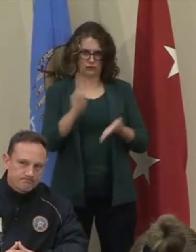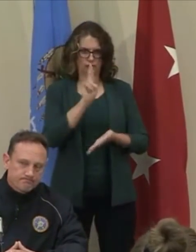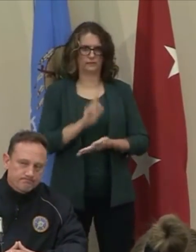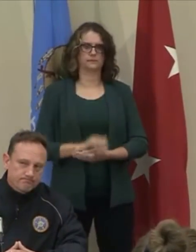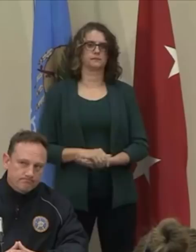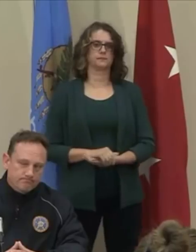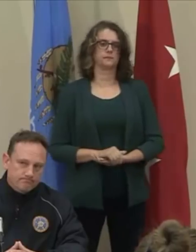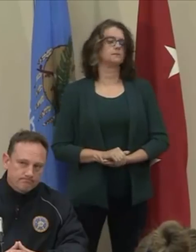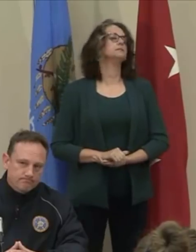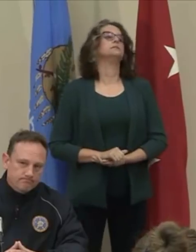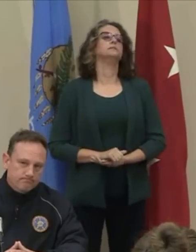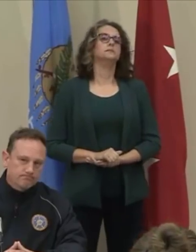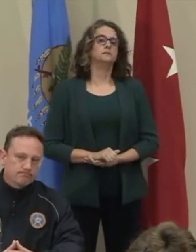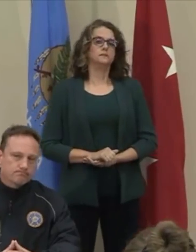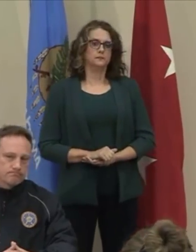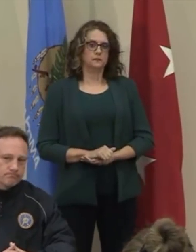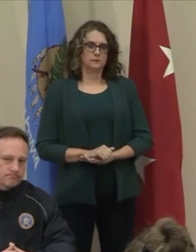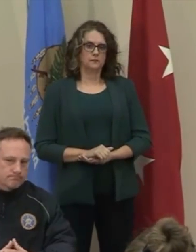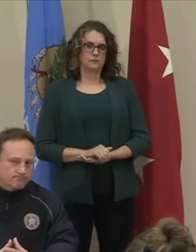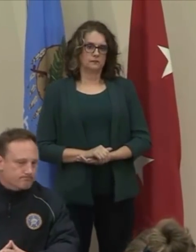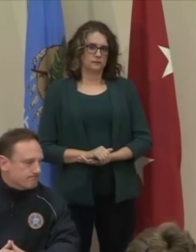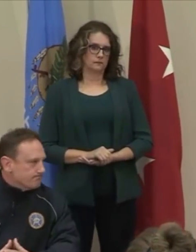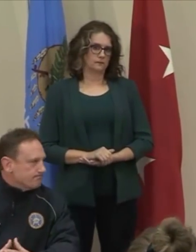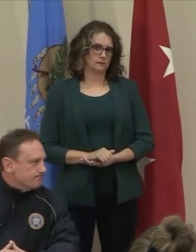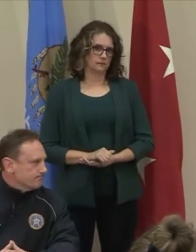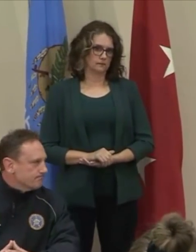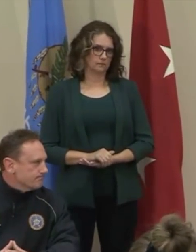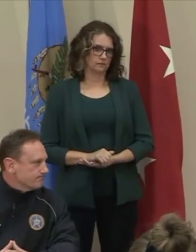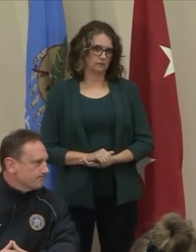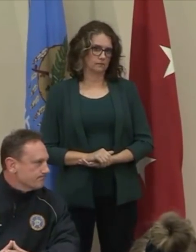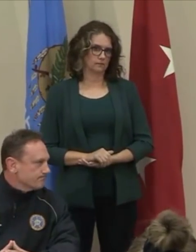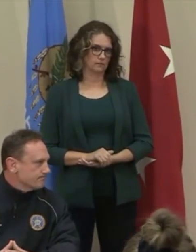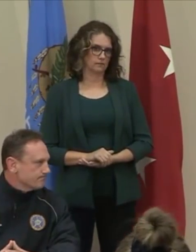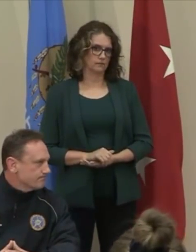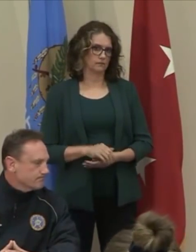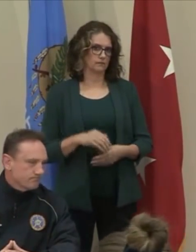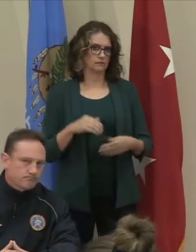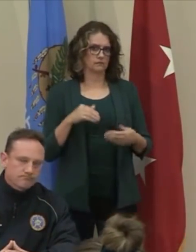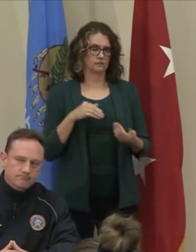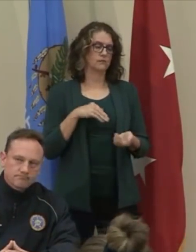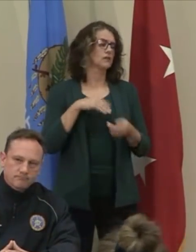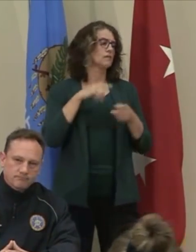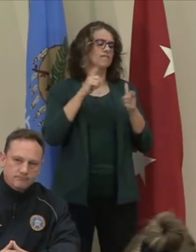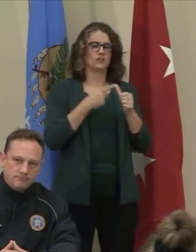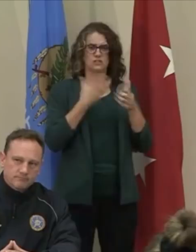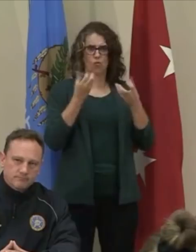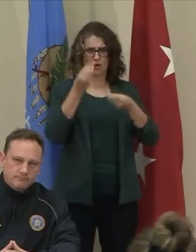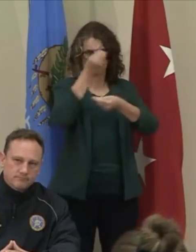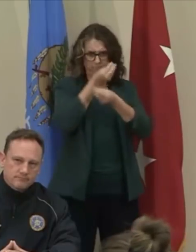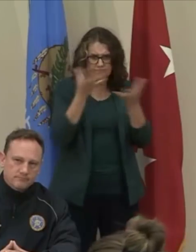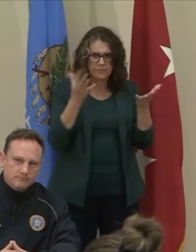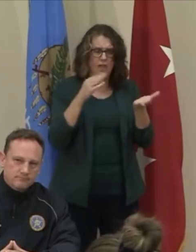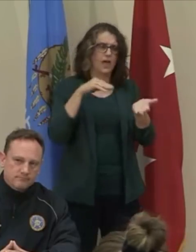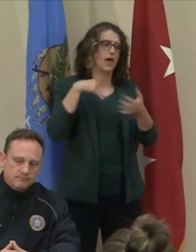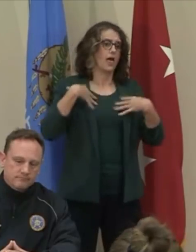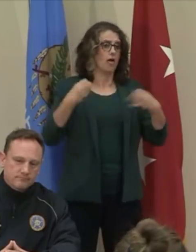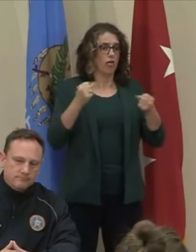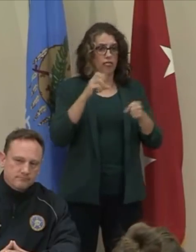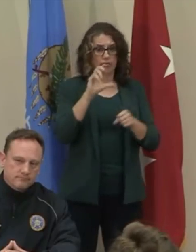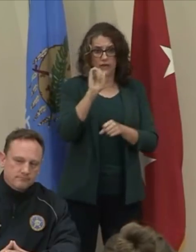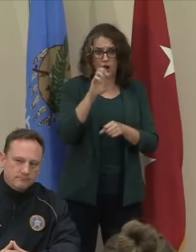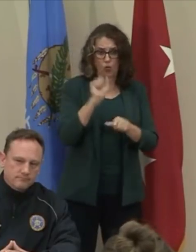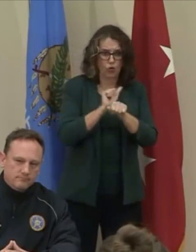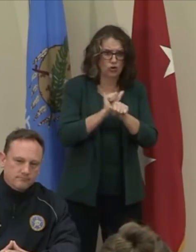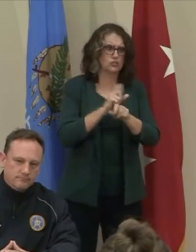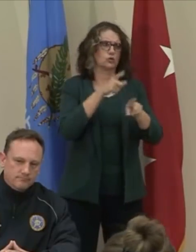First, to our health care workers, our physicians, our nurses, paramedics, and all of those on the front lines,